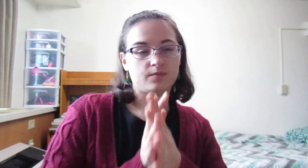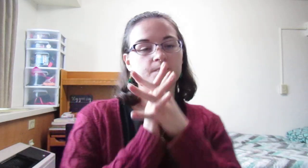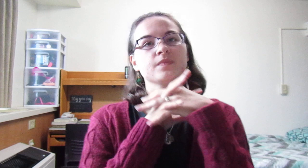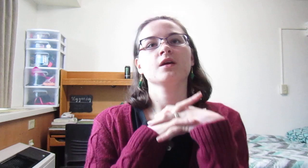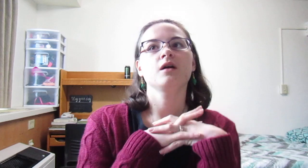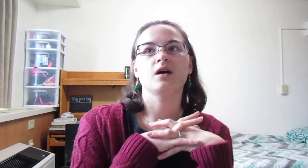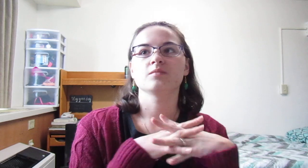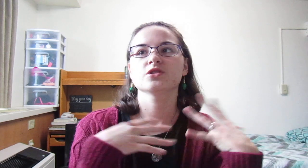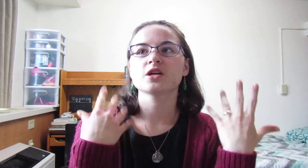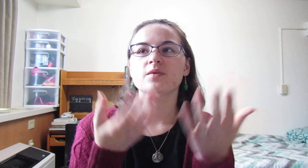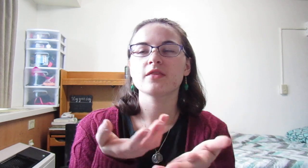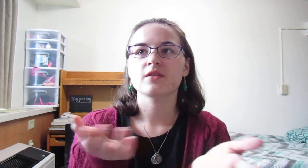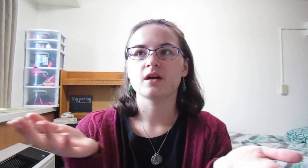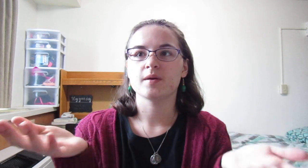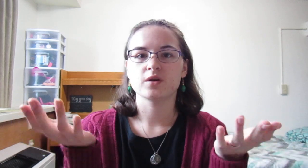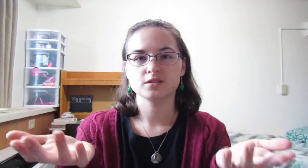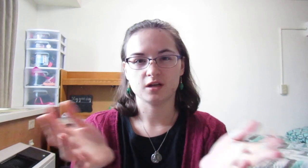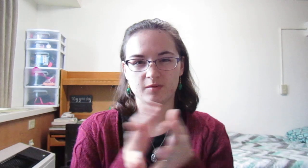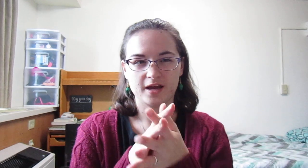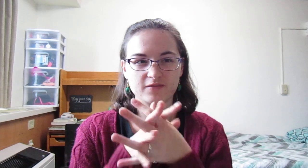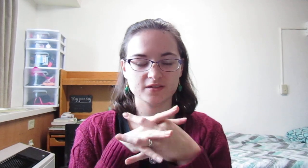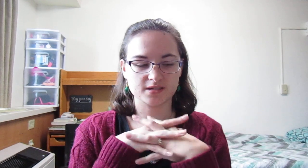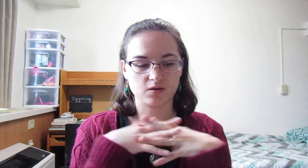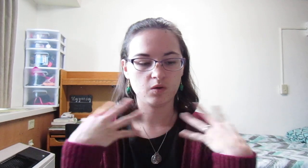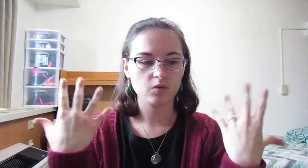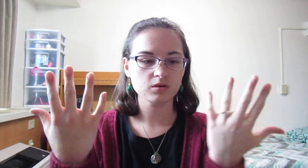So, to start with, I want to talk about Advent as a whole,